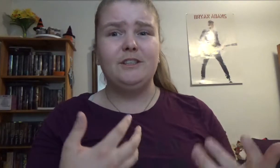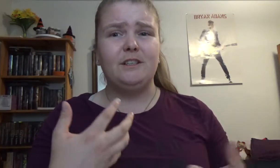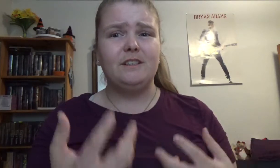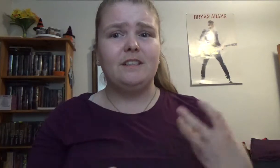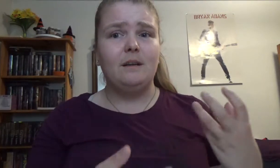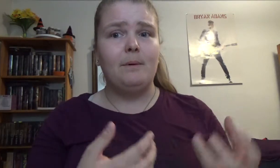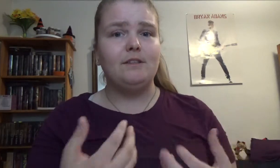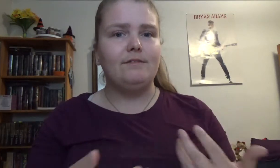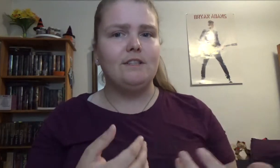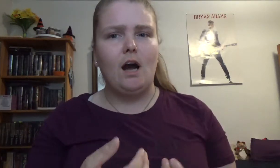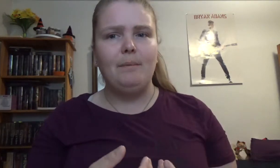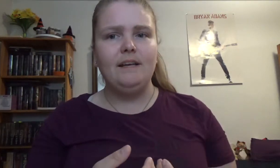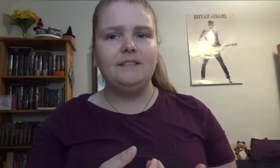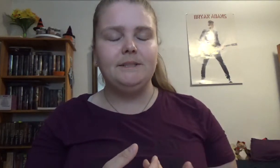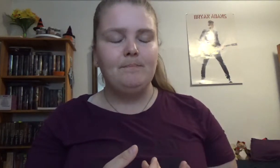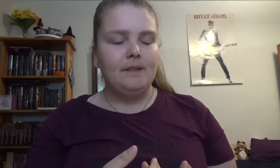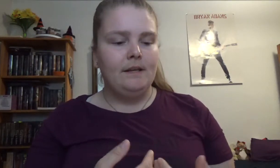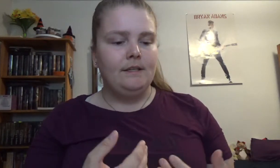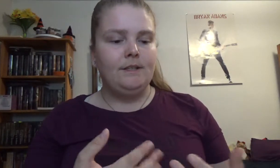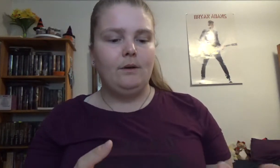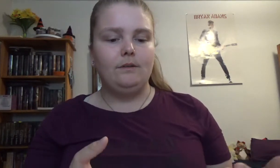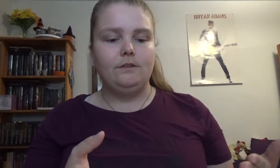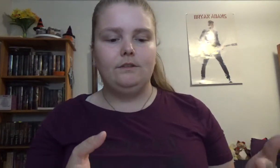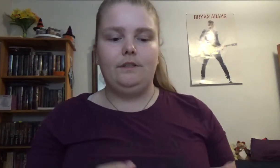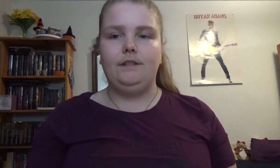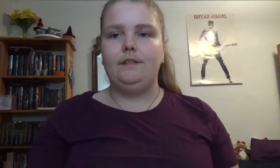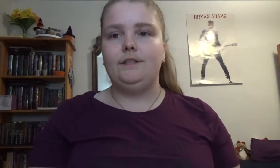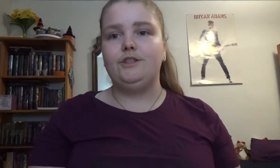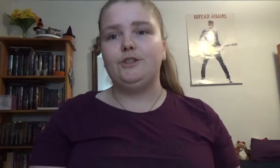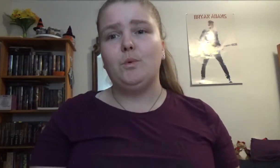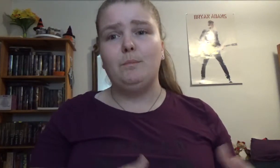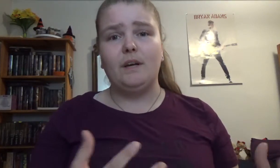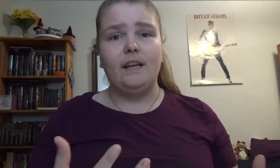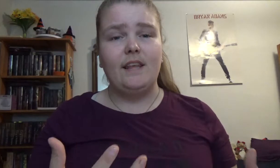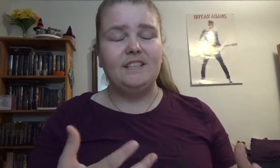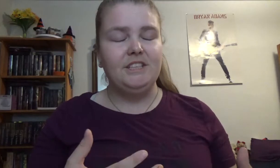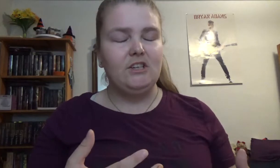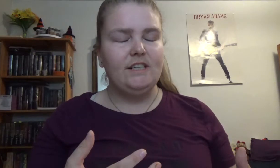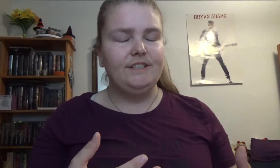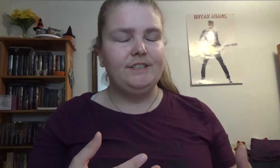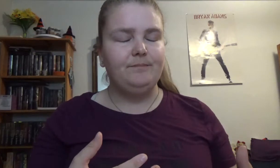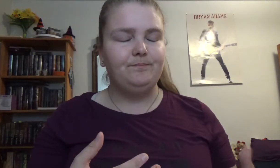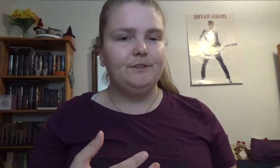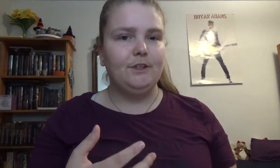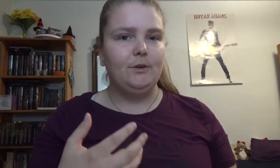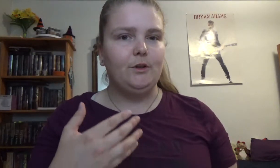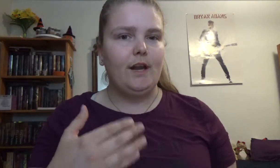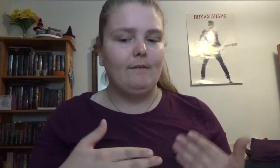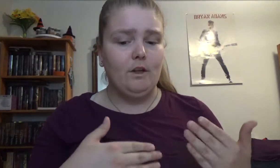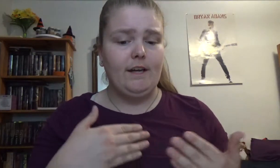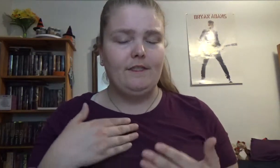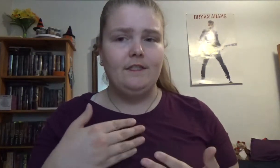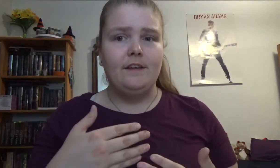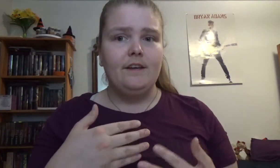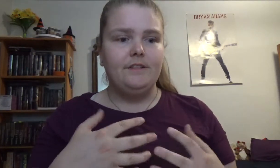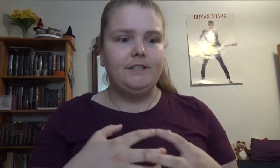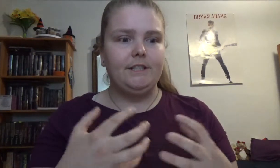about different topics so this is just one book in that series so you could have a look at the series